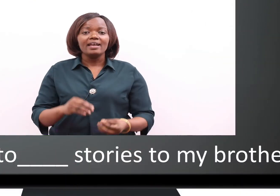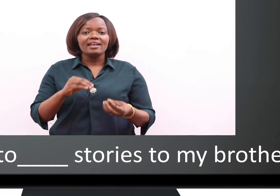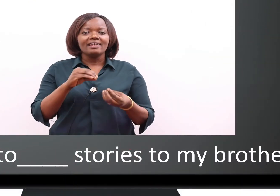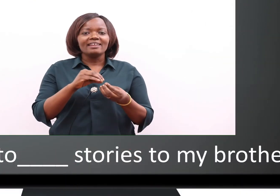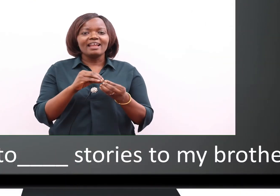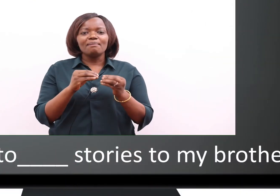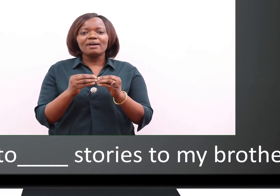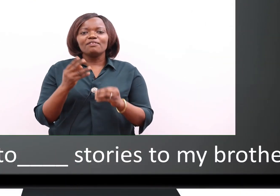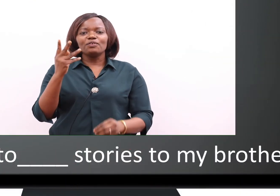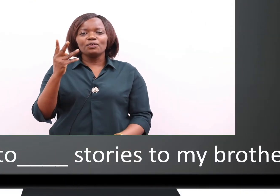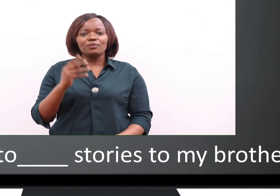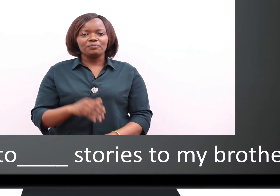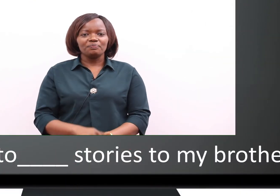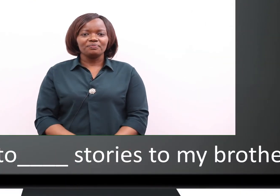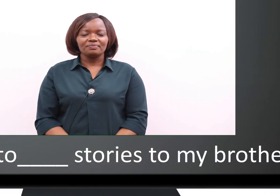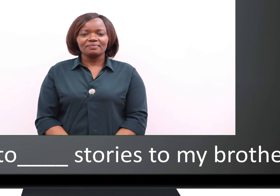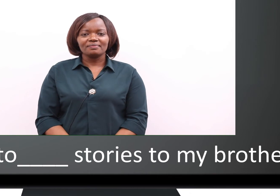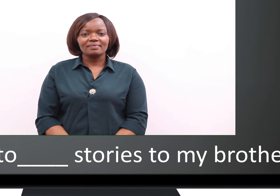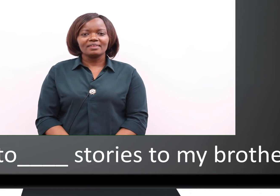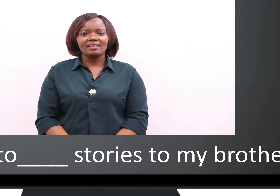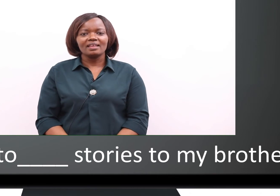Number four.